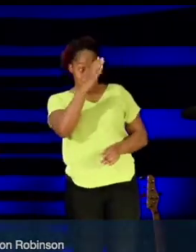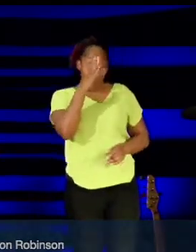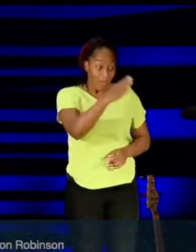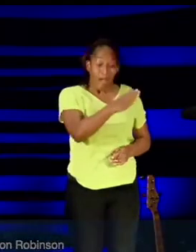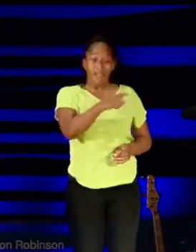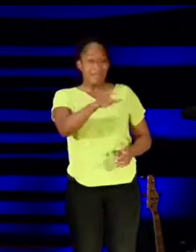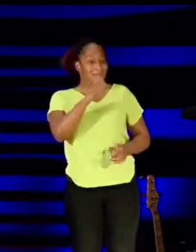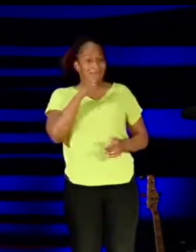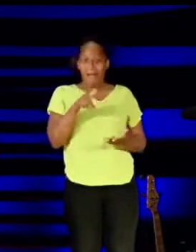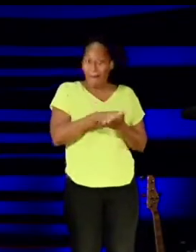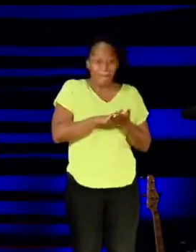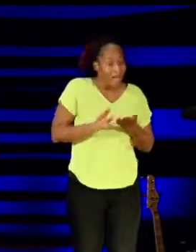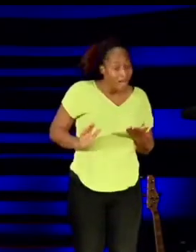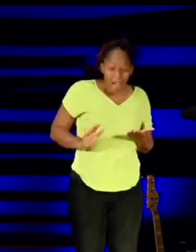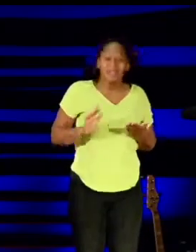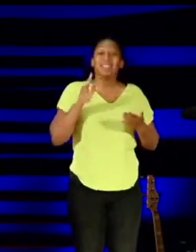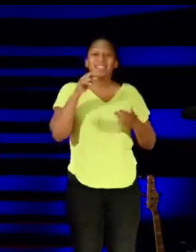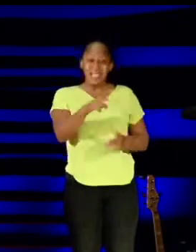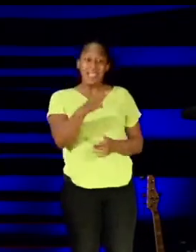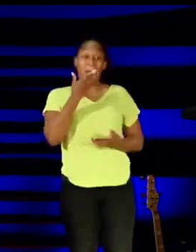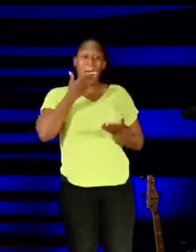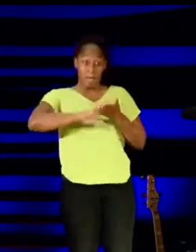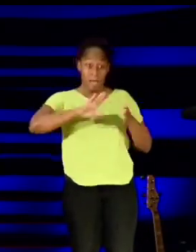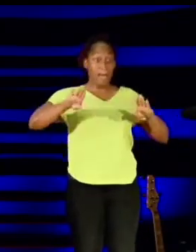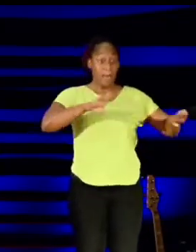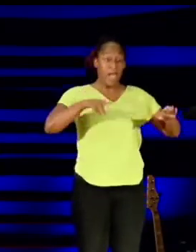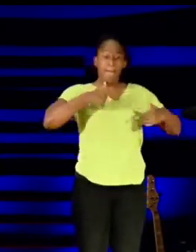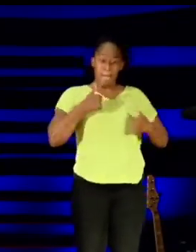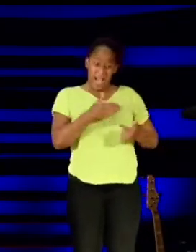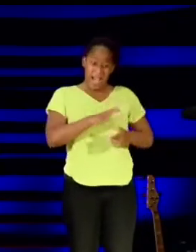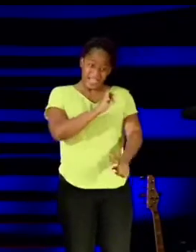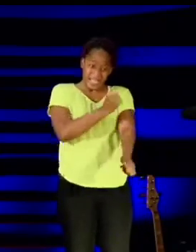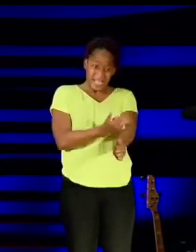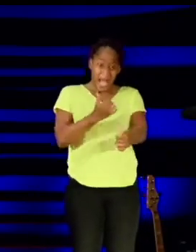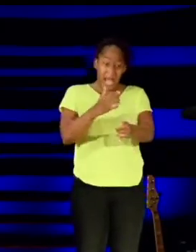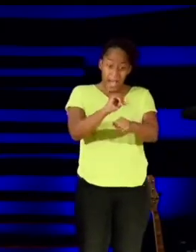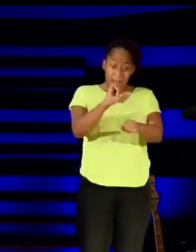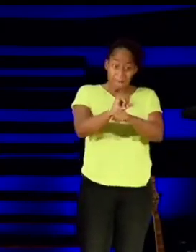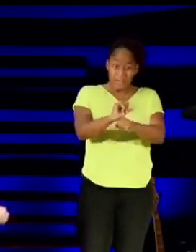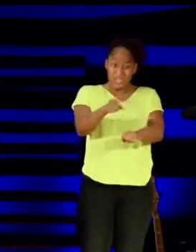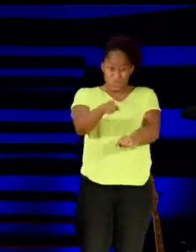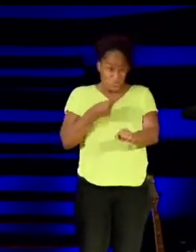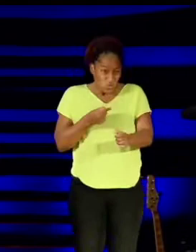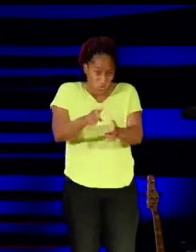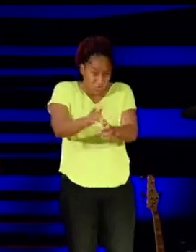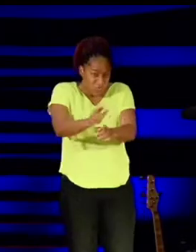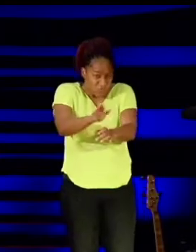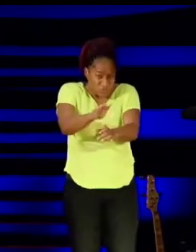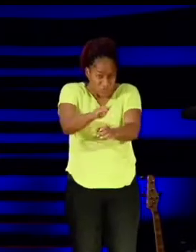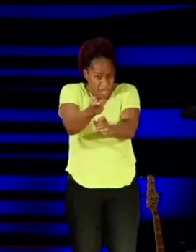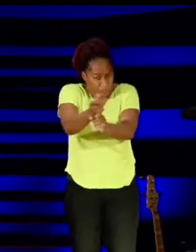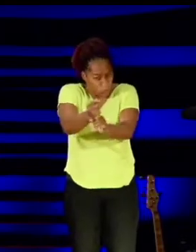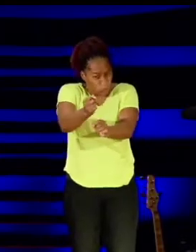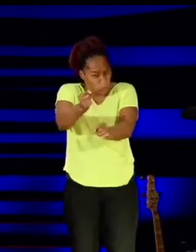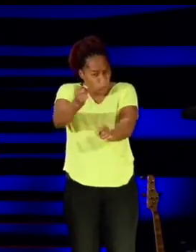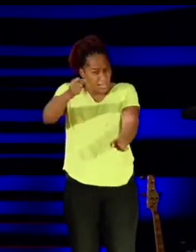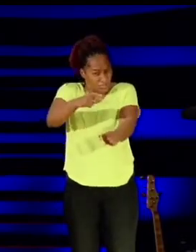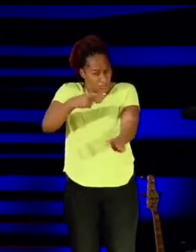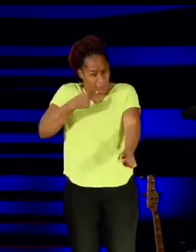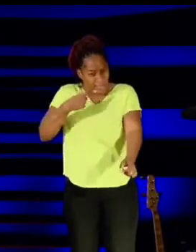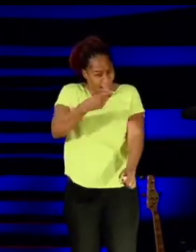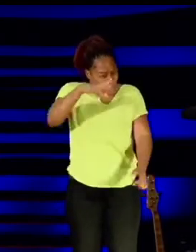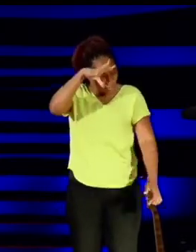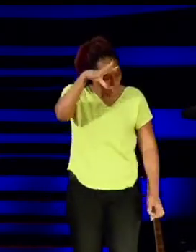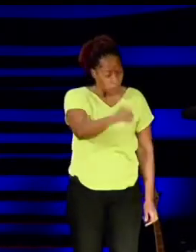bad-mannered. And my assignment this morning is to stretch you to shut up some things in your